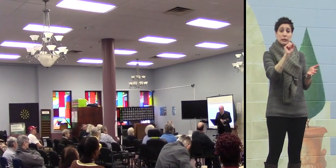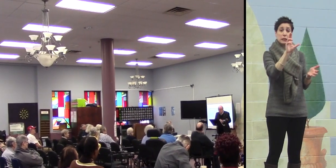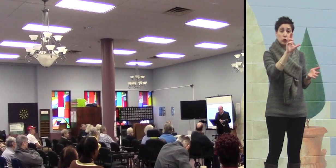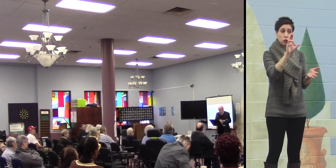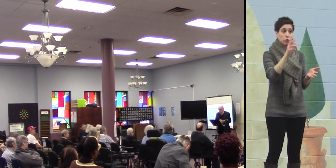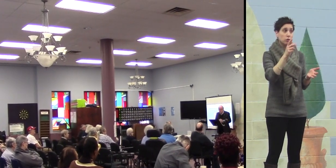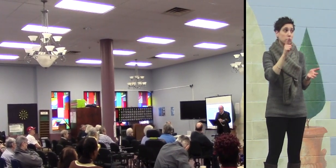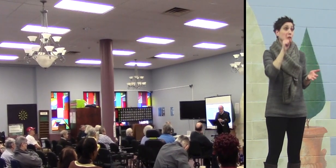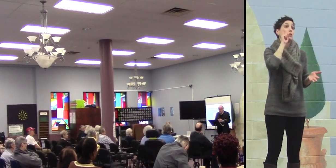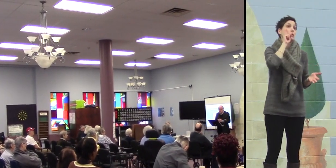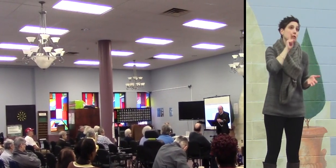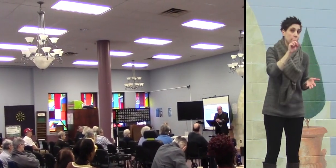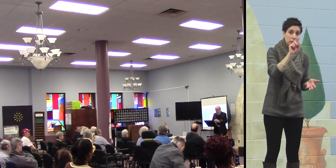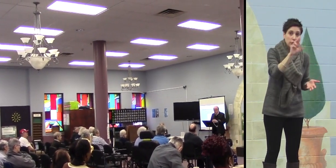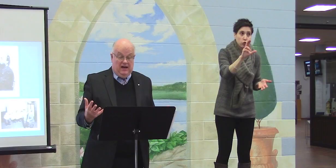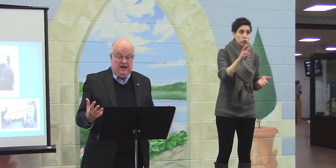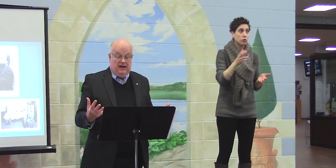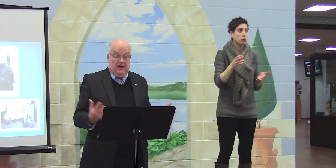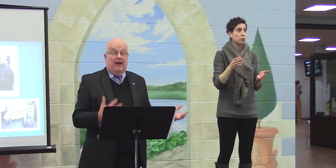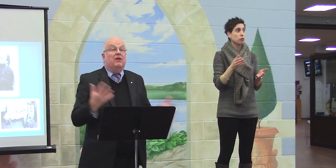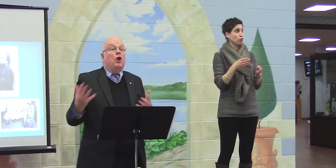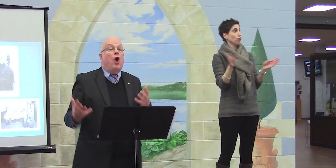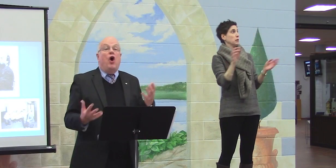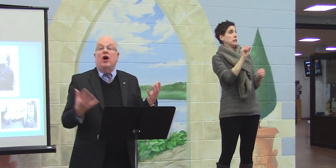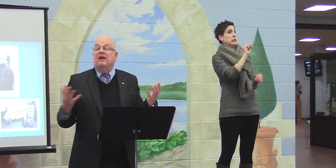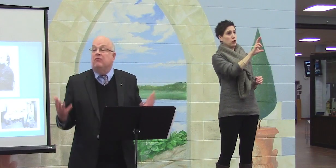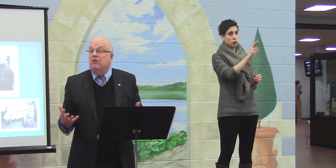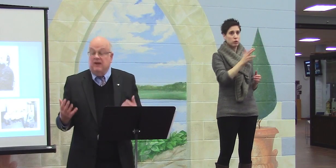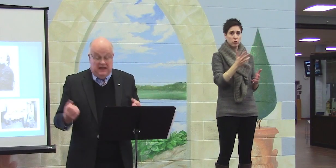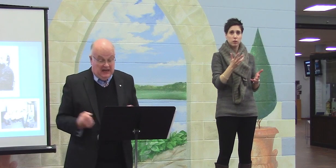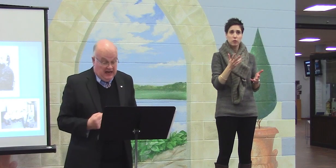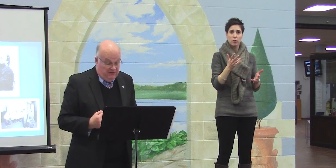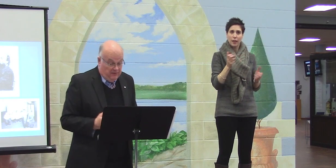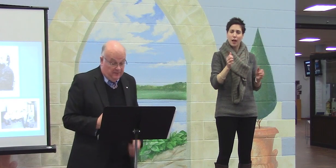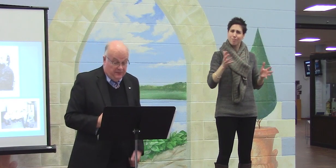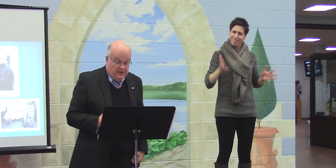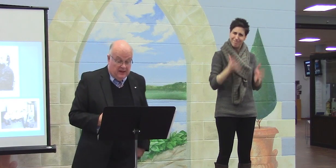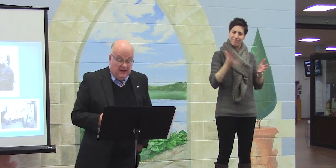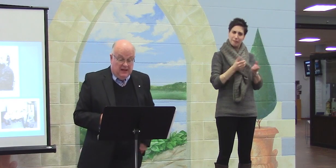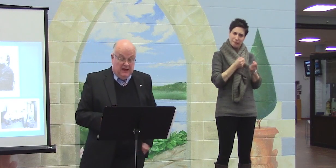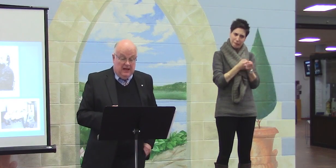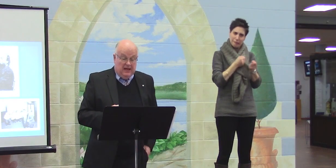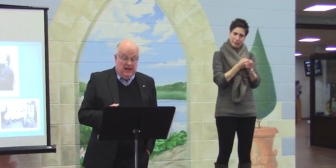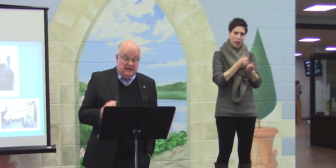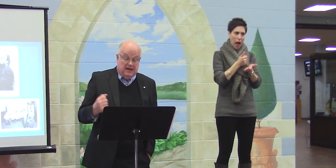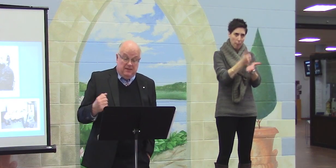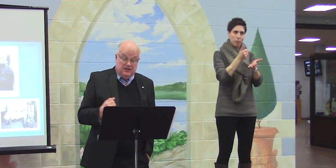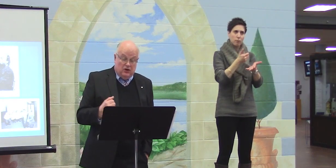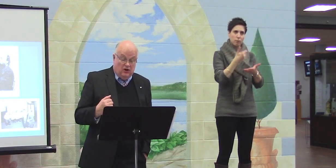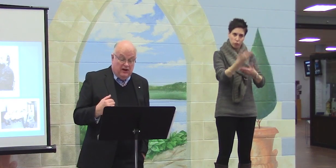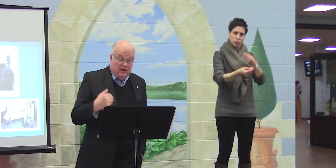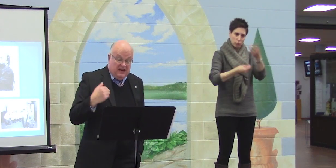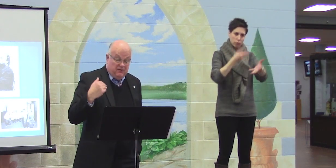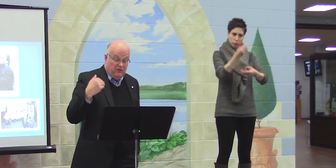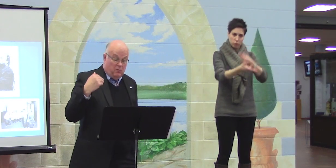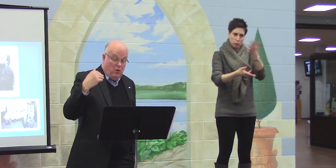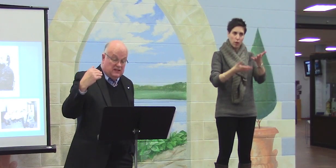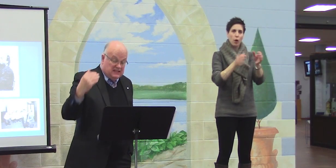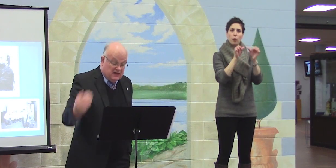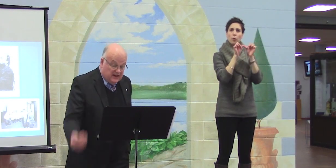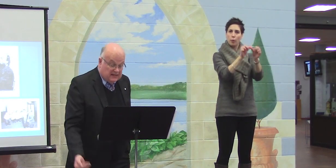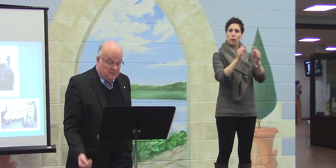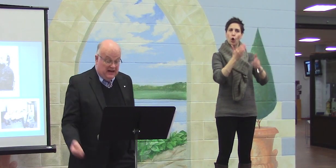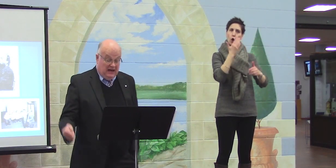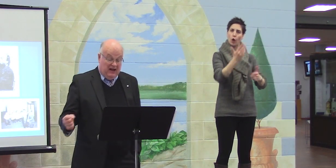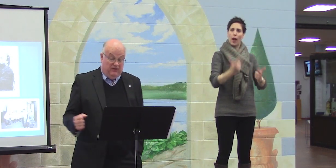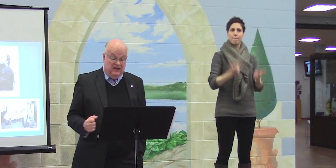deaf seniors and all of us, to have a long and a fulfilling life. As I mentioned earlier, even for more